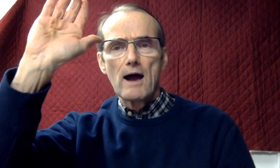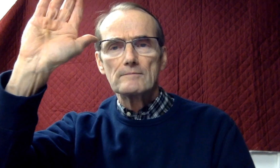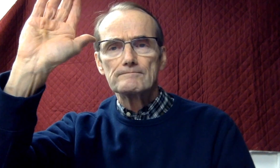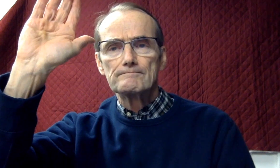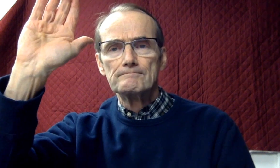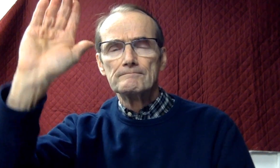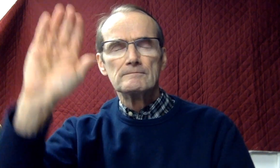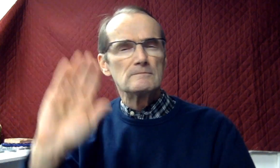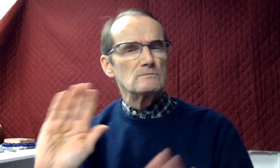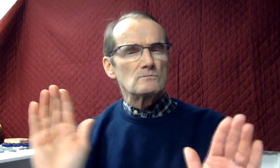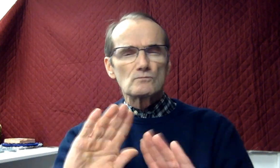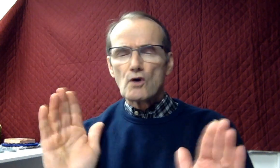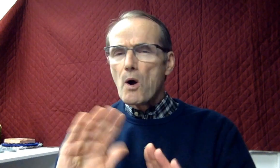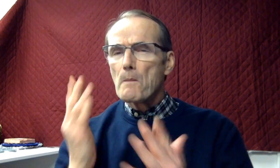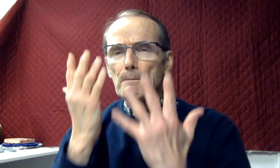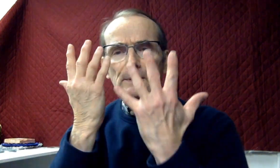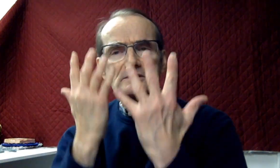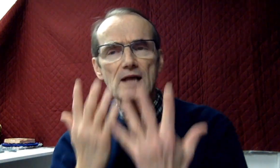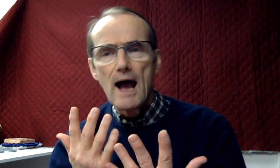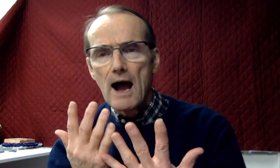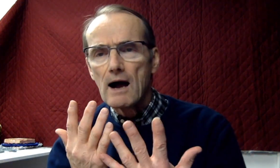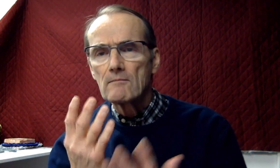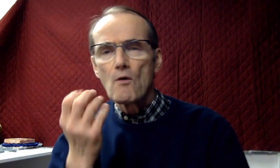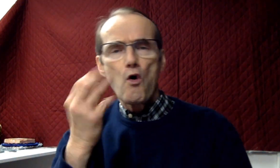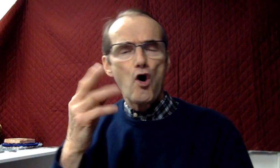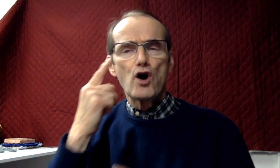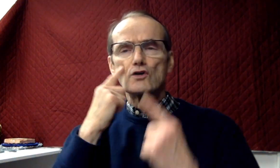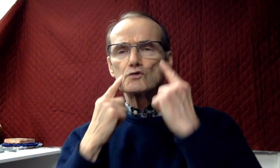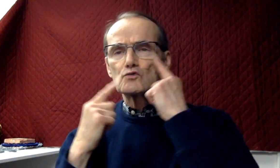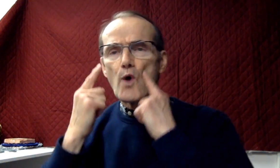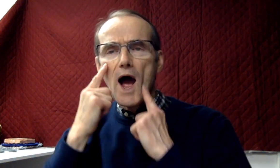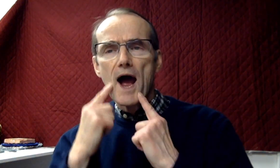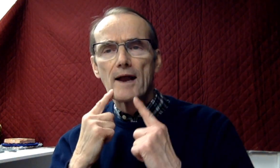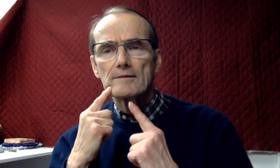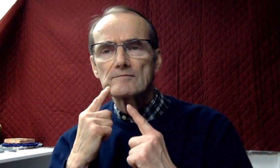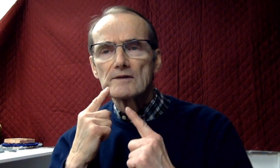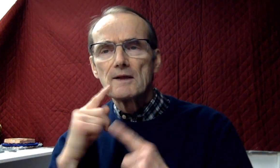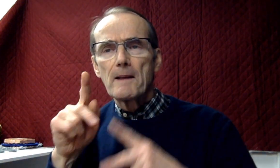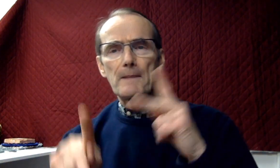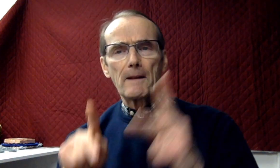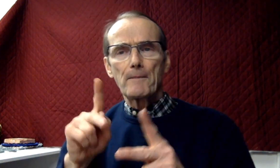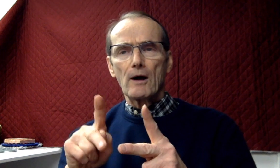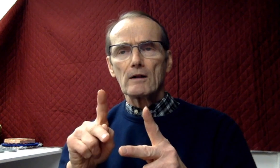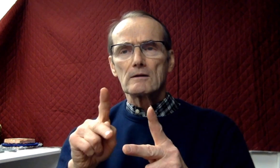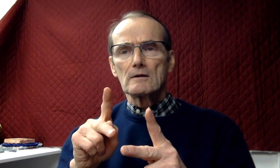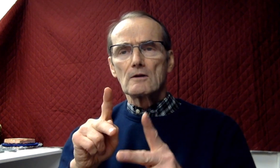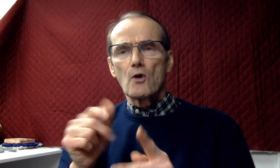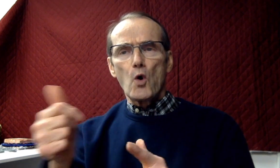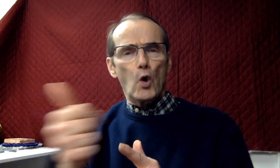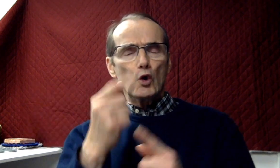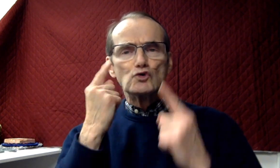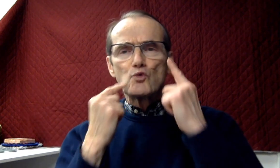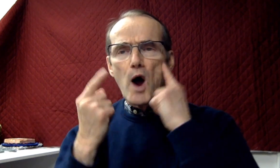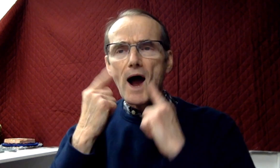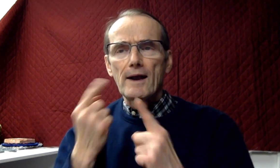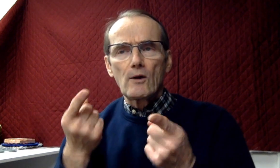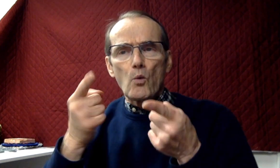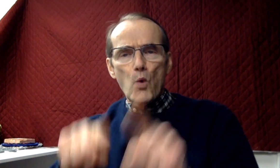Do not be sad, and do not weep. For all the people were weeping as they heard the